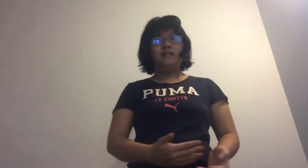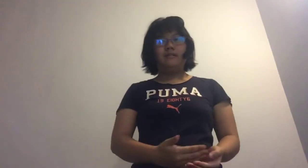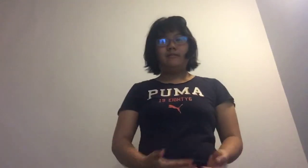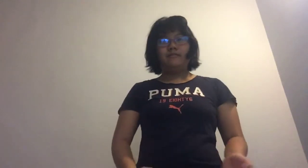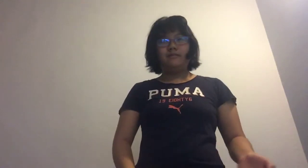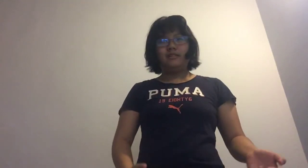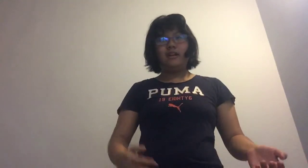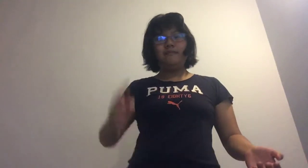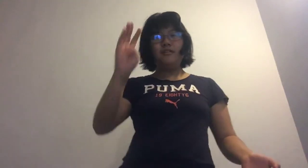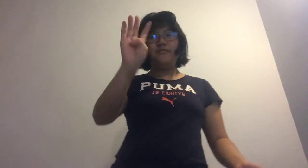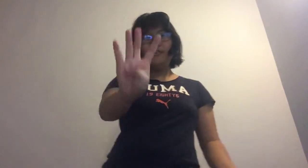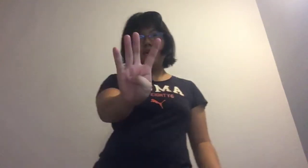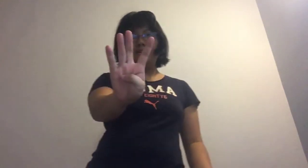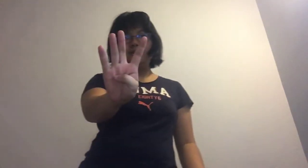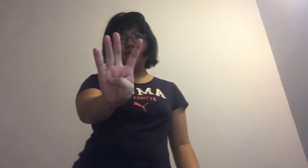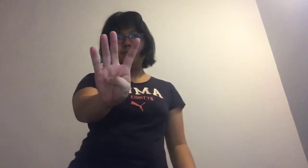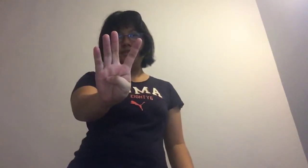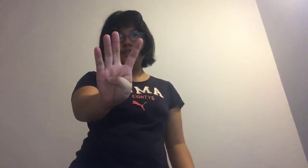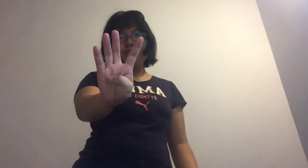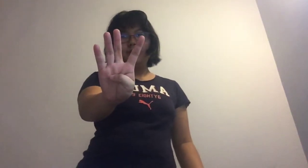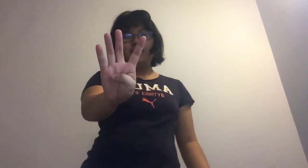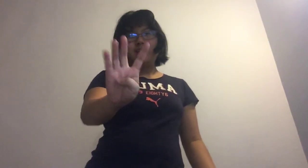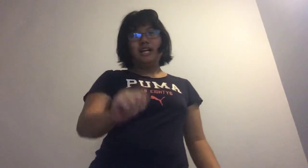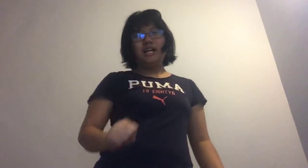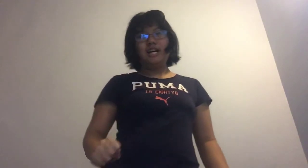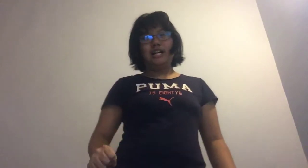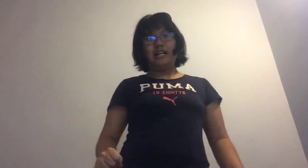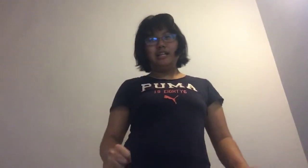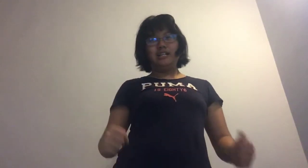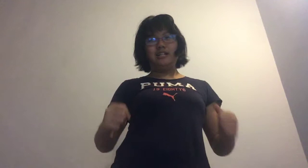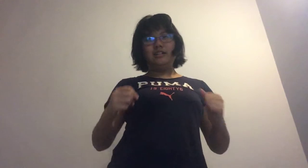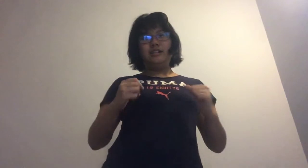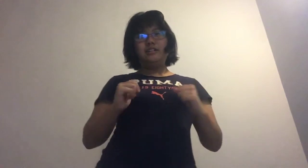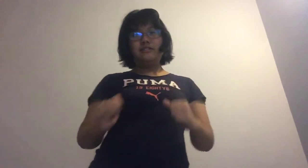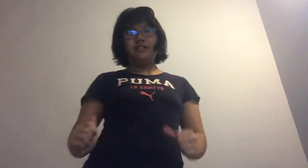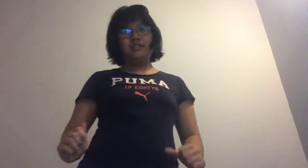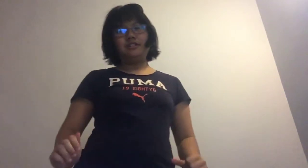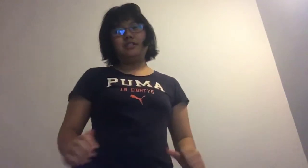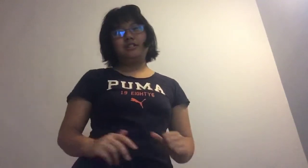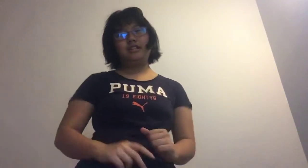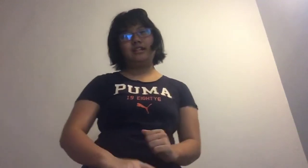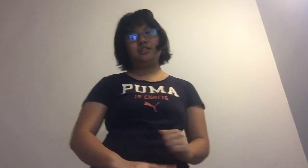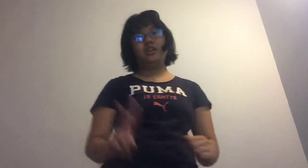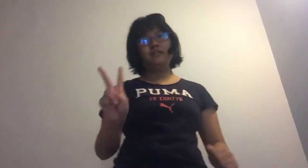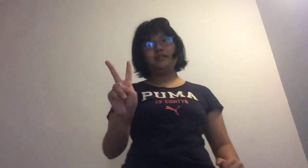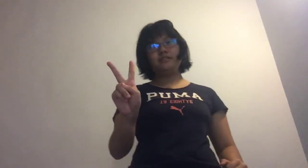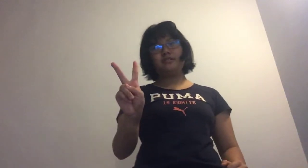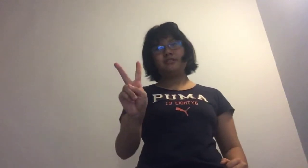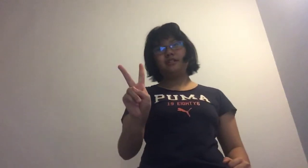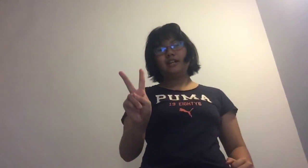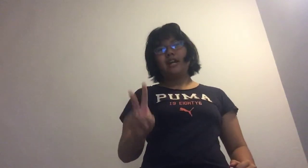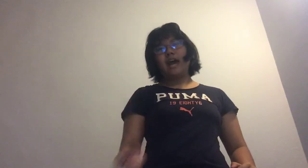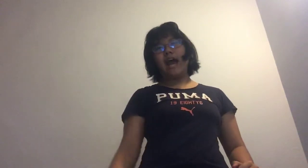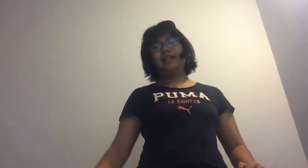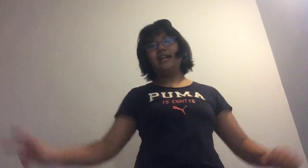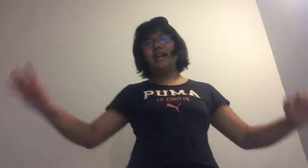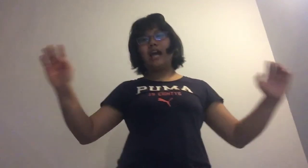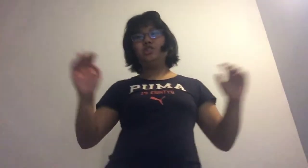So, number four, I joined church since I was like 2 years old. And then I